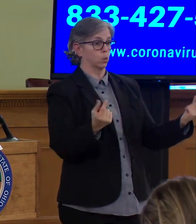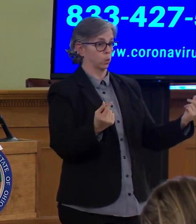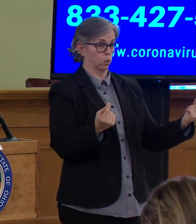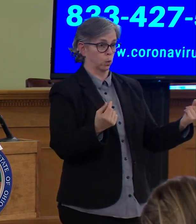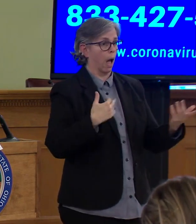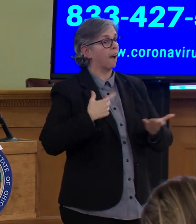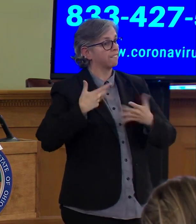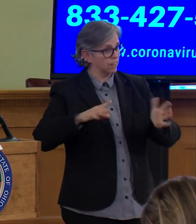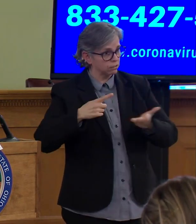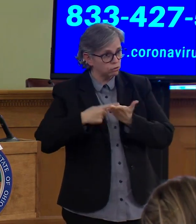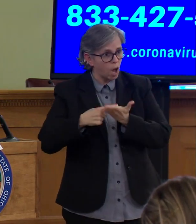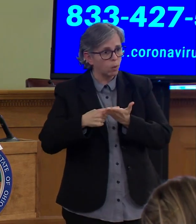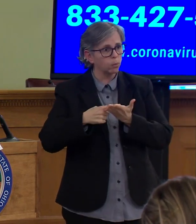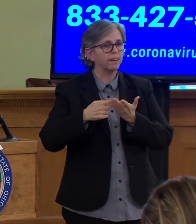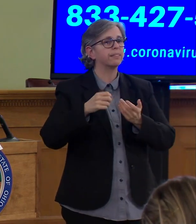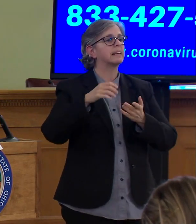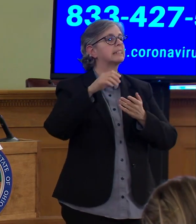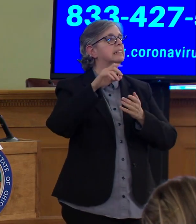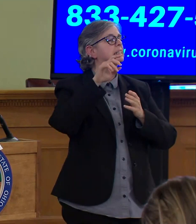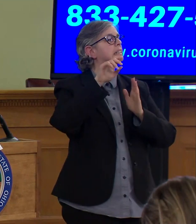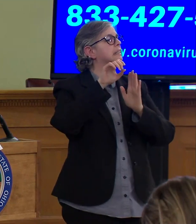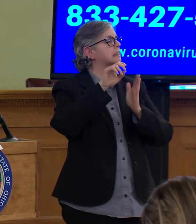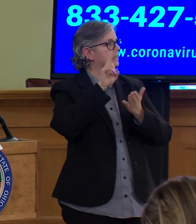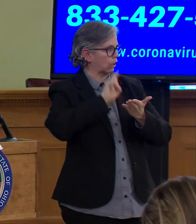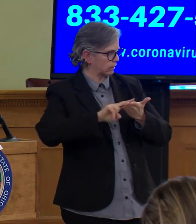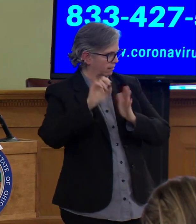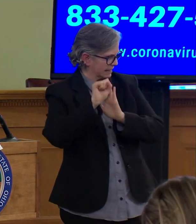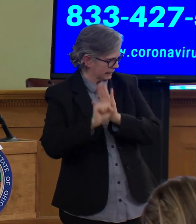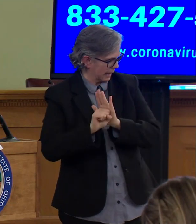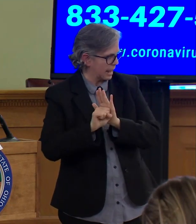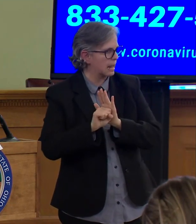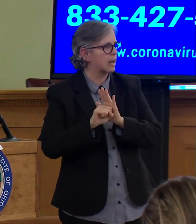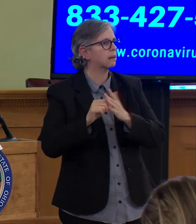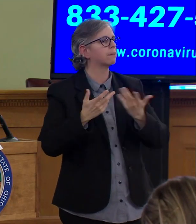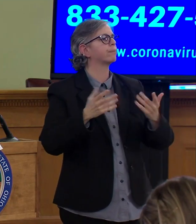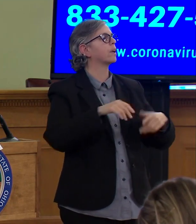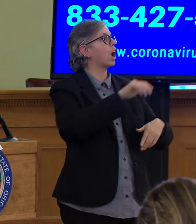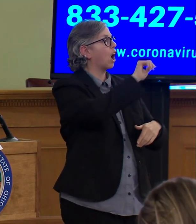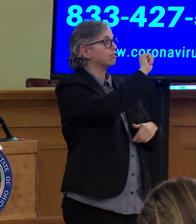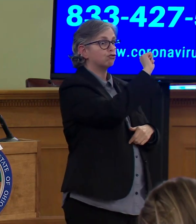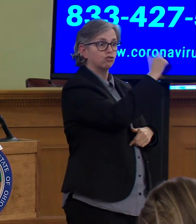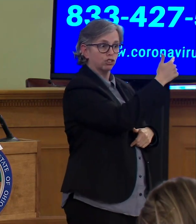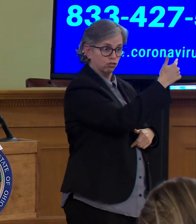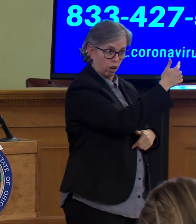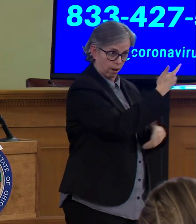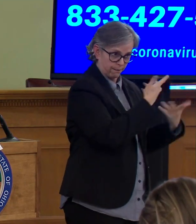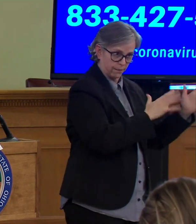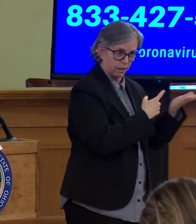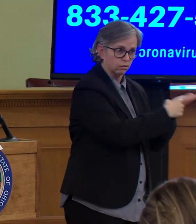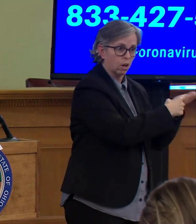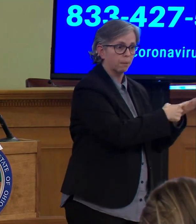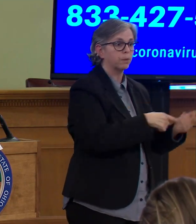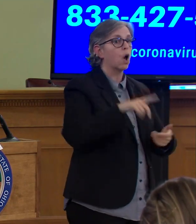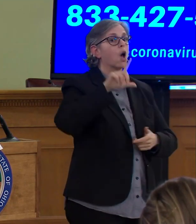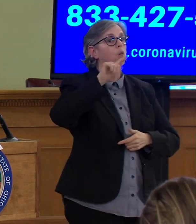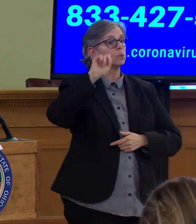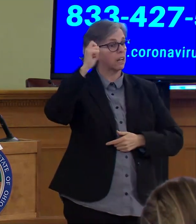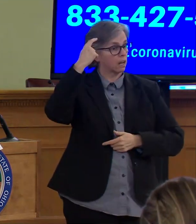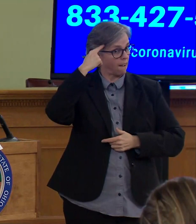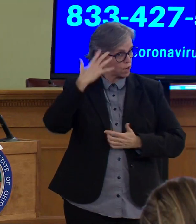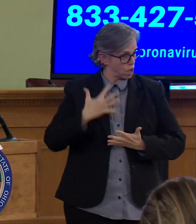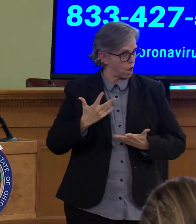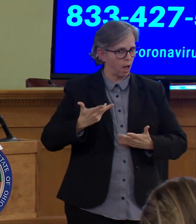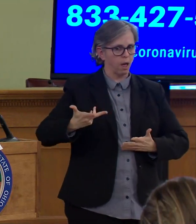talking with the Attorney General, talking with the Lieutenant Governor, that